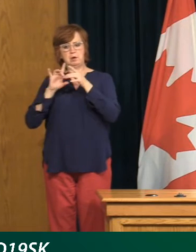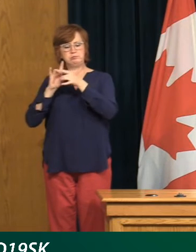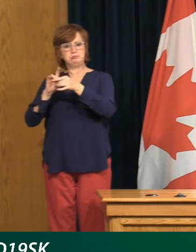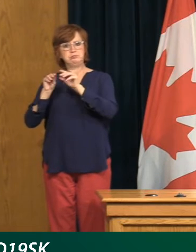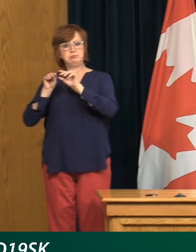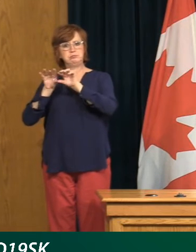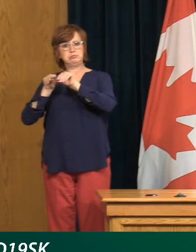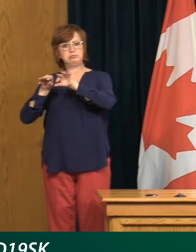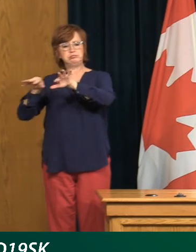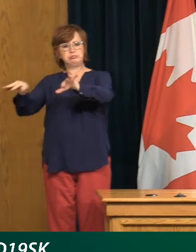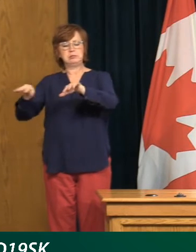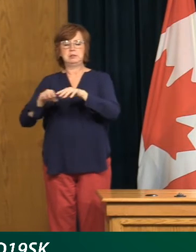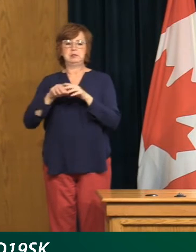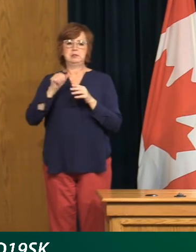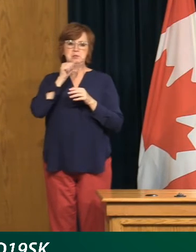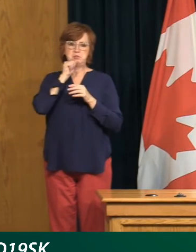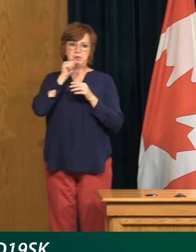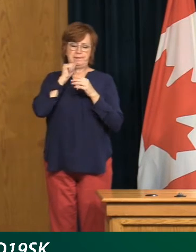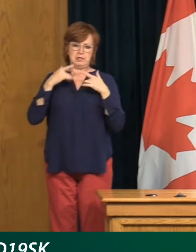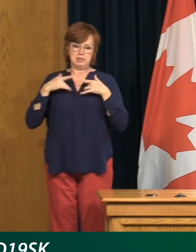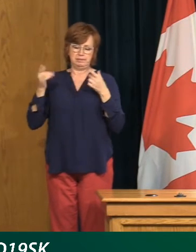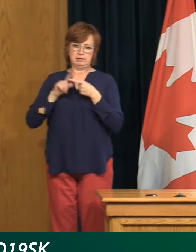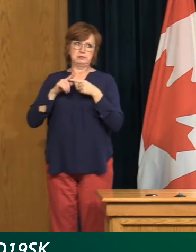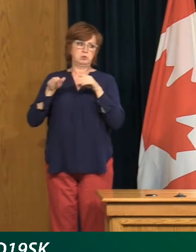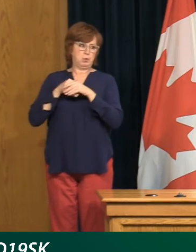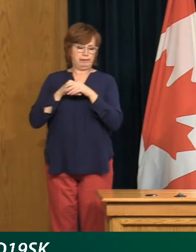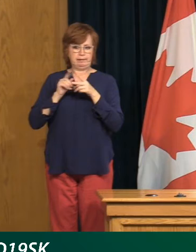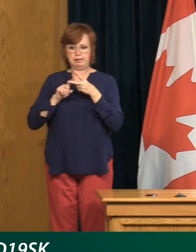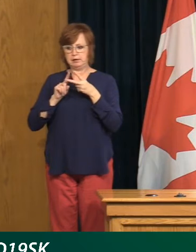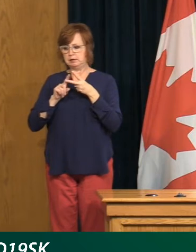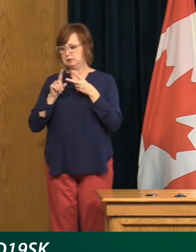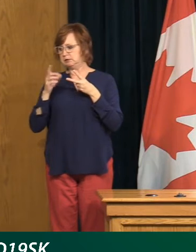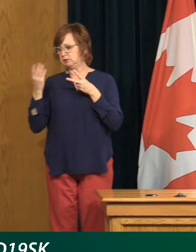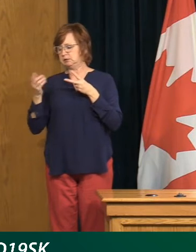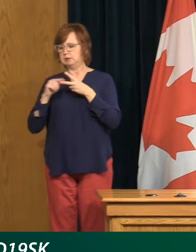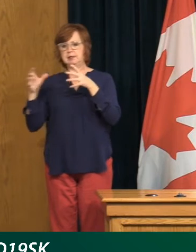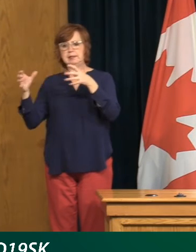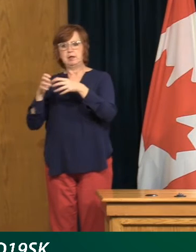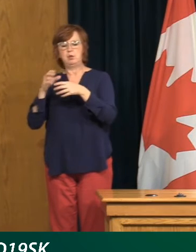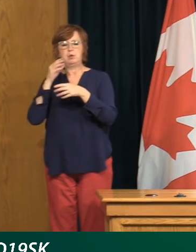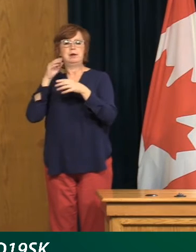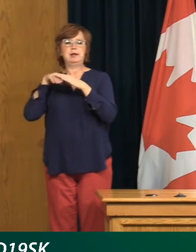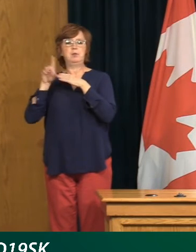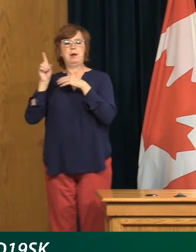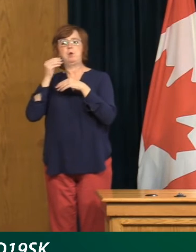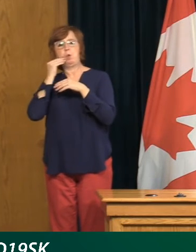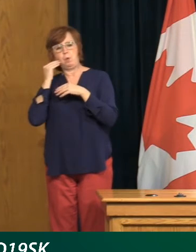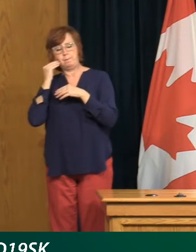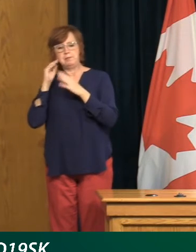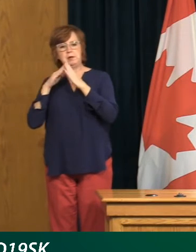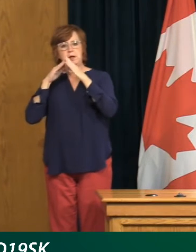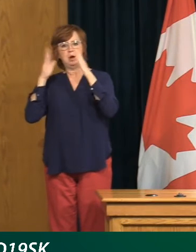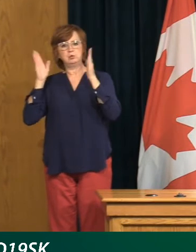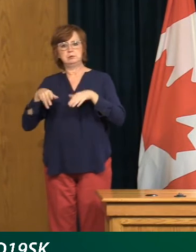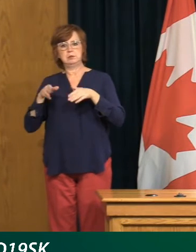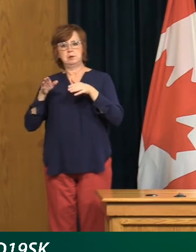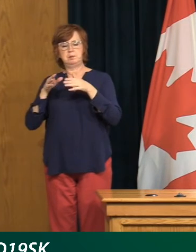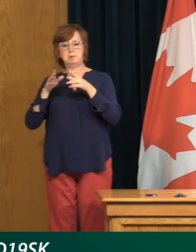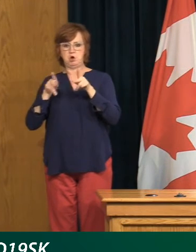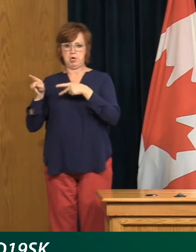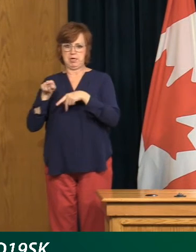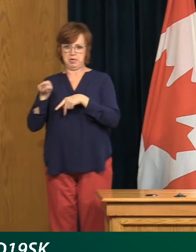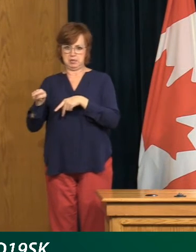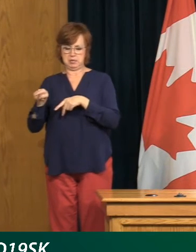due to private social gatherings, weddings, you know, gatherings in the home, house parties. And